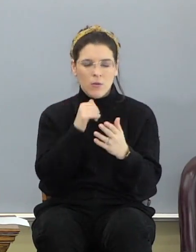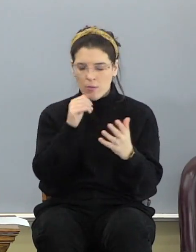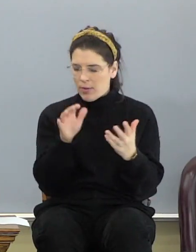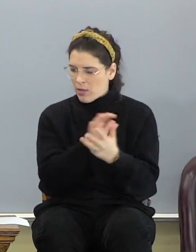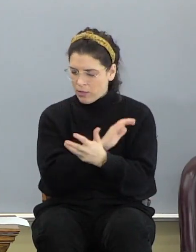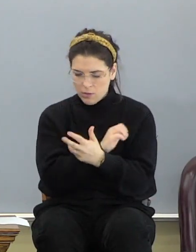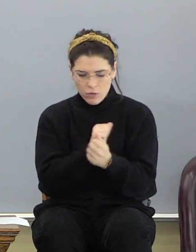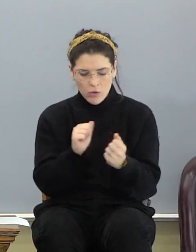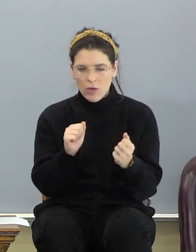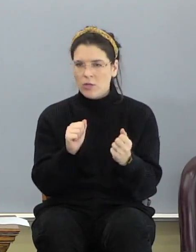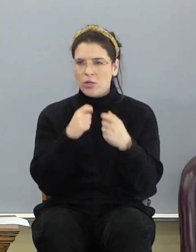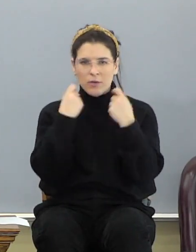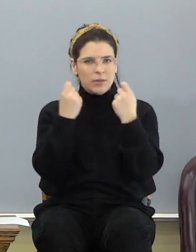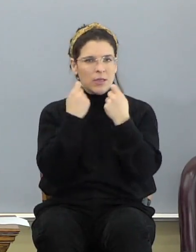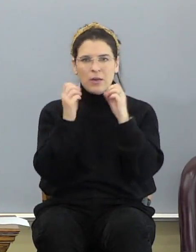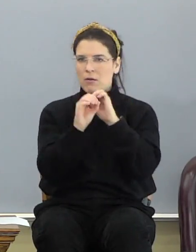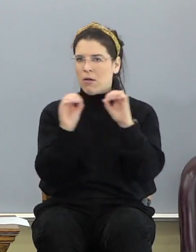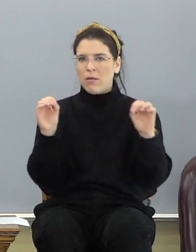of sin. Man,